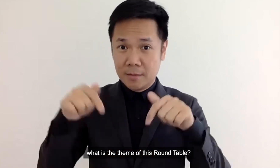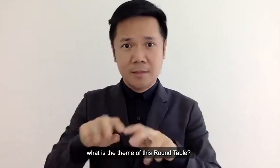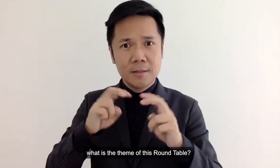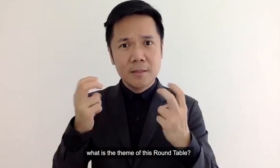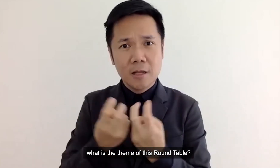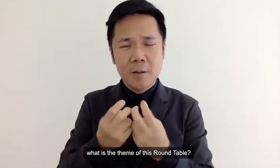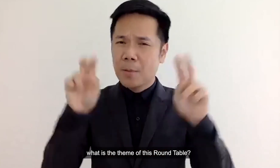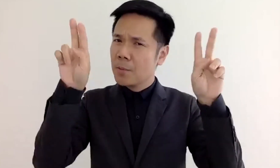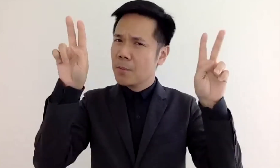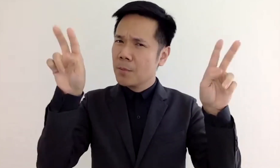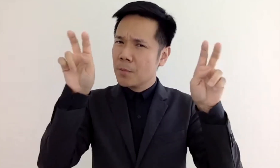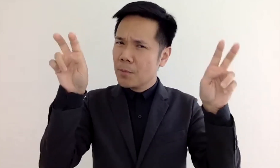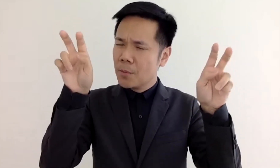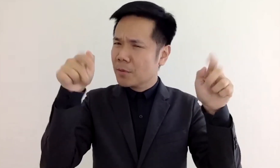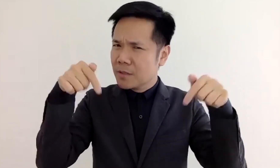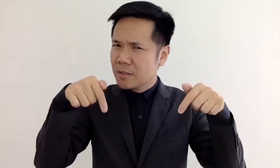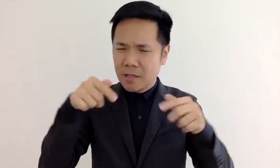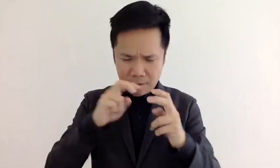what is the theme